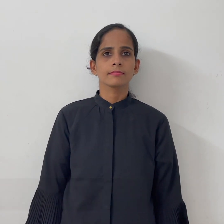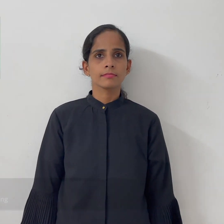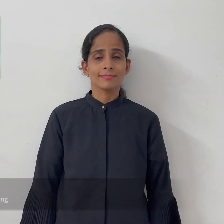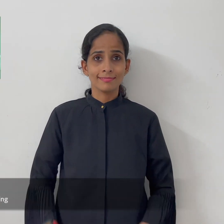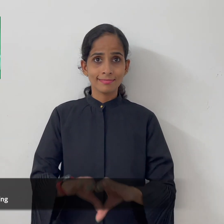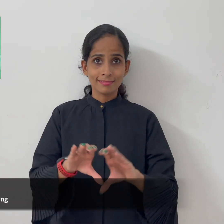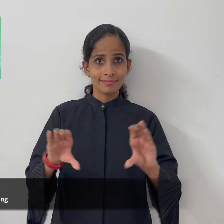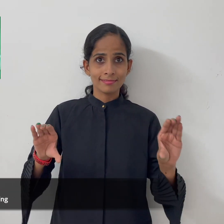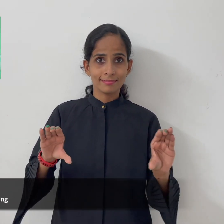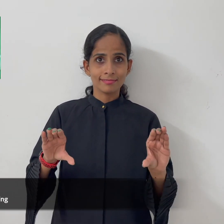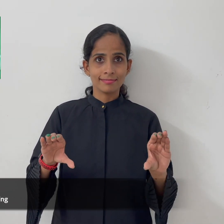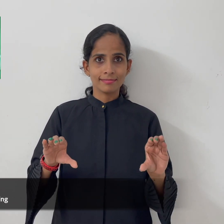Xbox